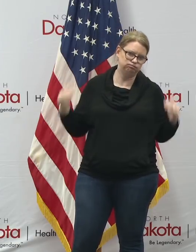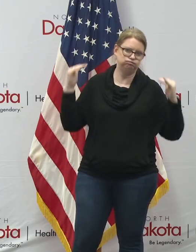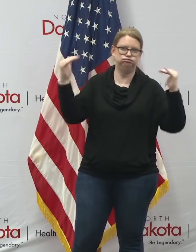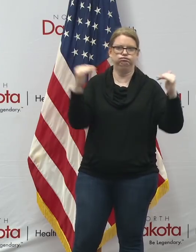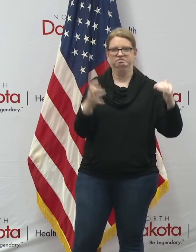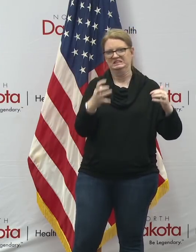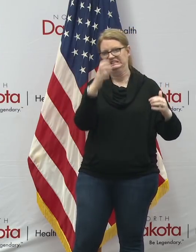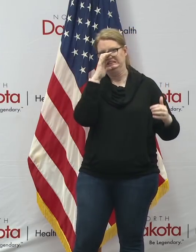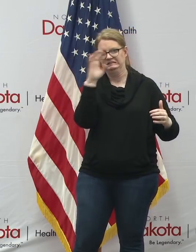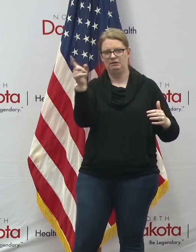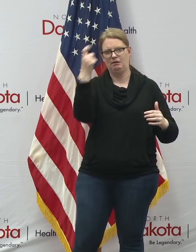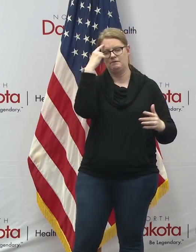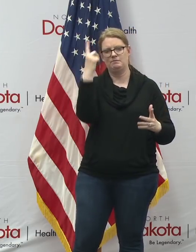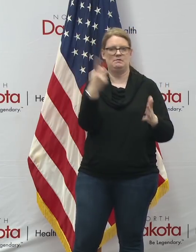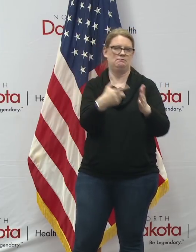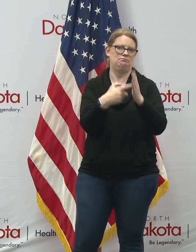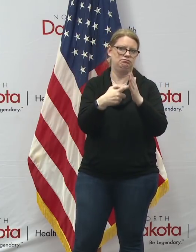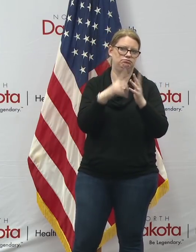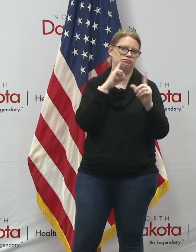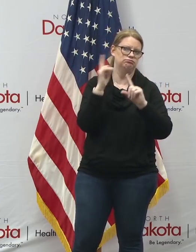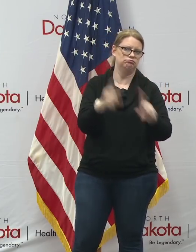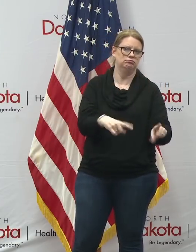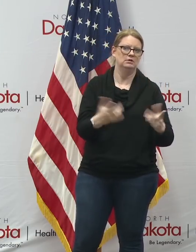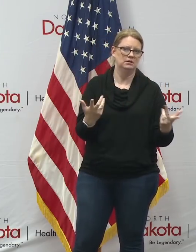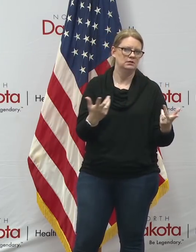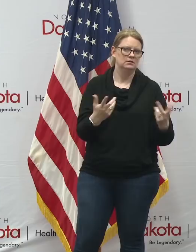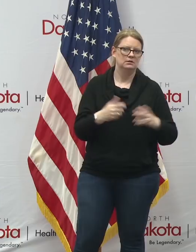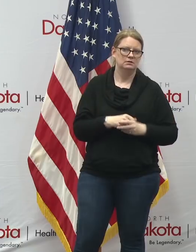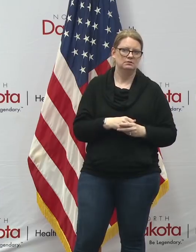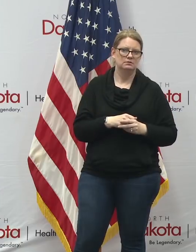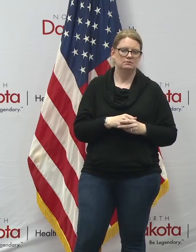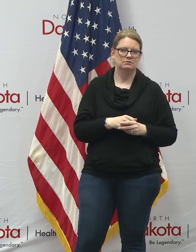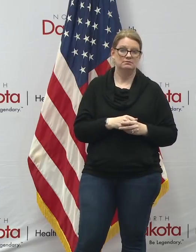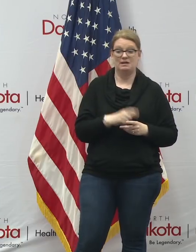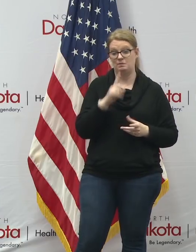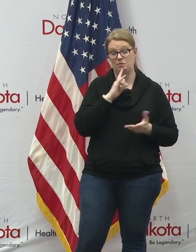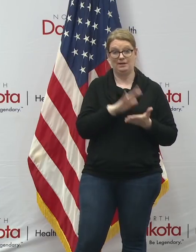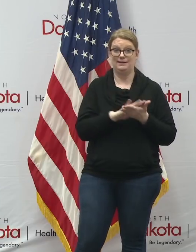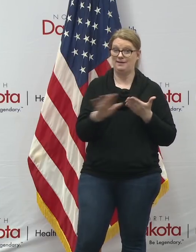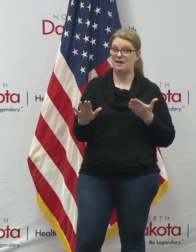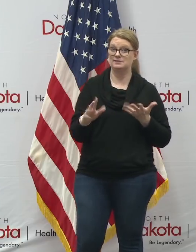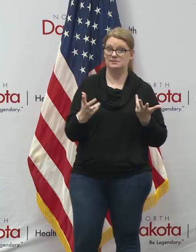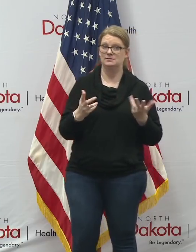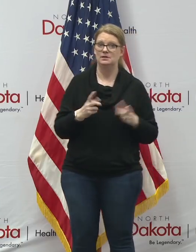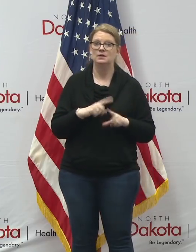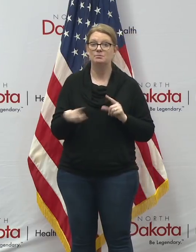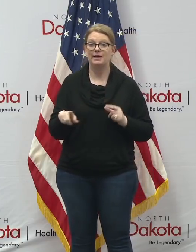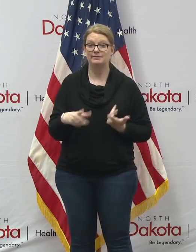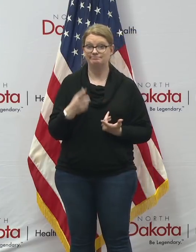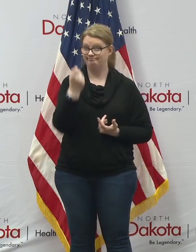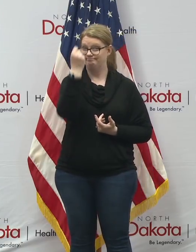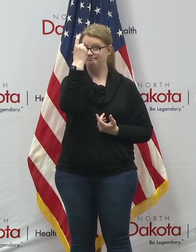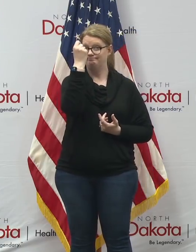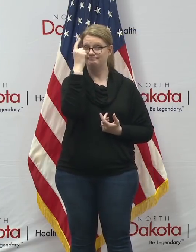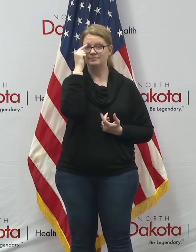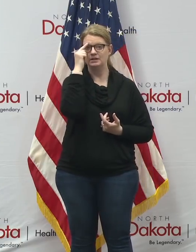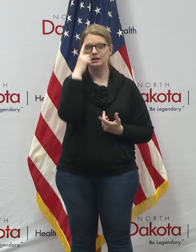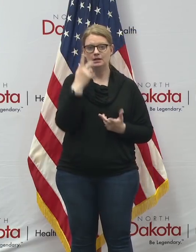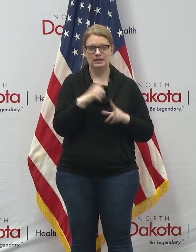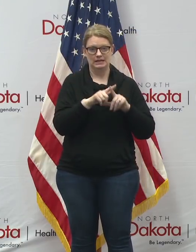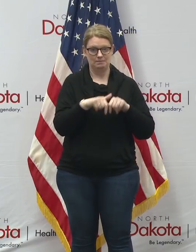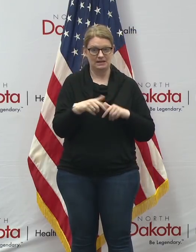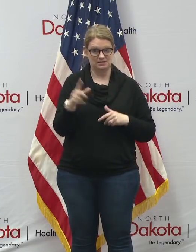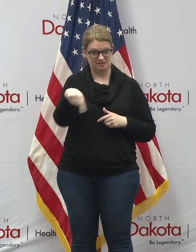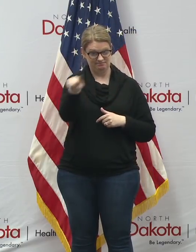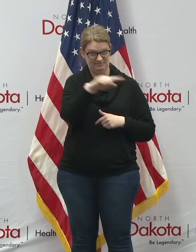government interference in uh in the lives of people that would be nice if we could do that but it all depends on all depends on the state i think